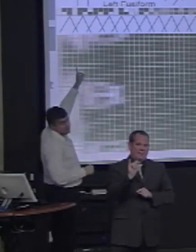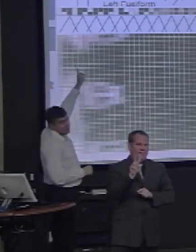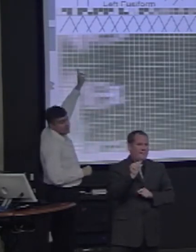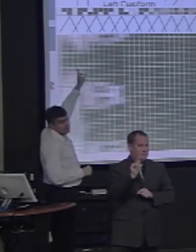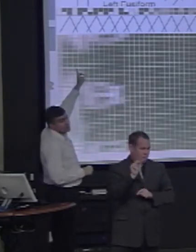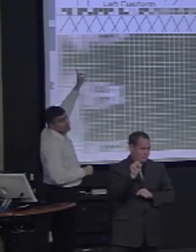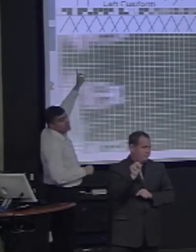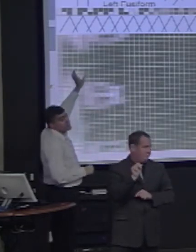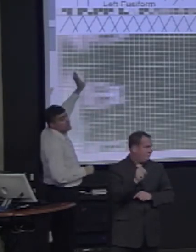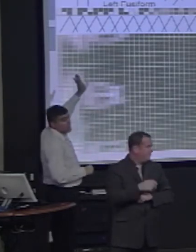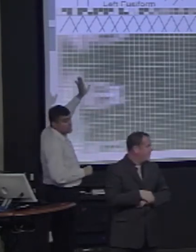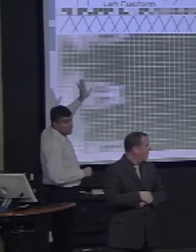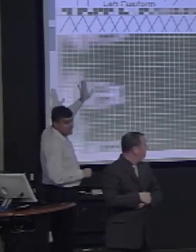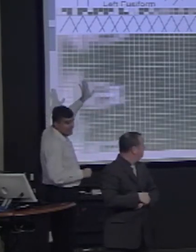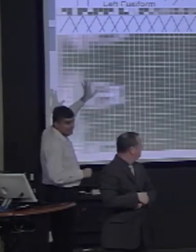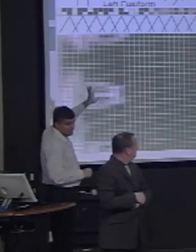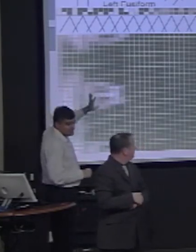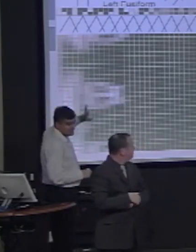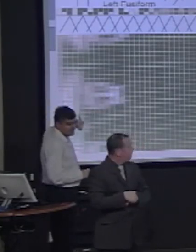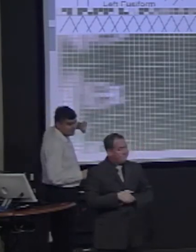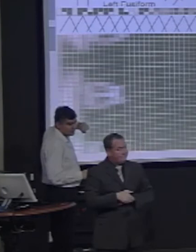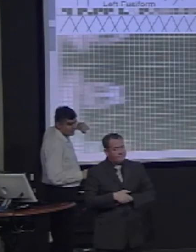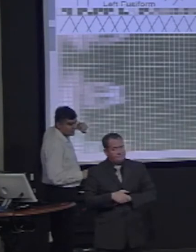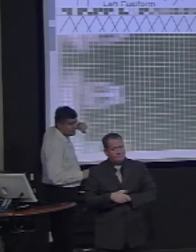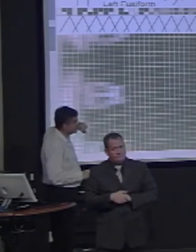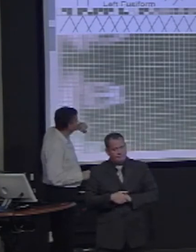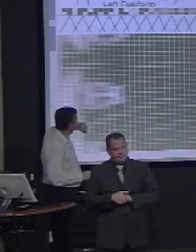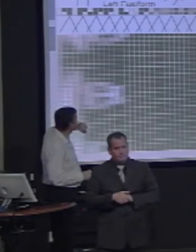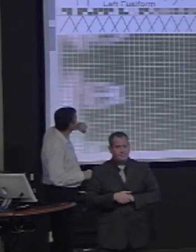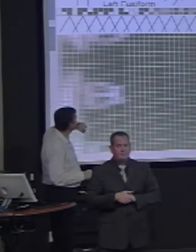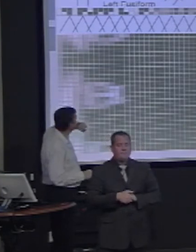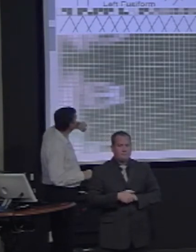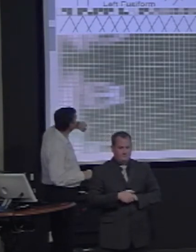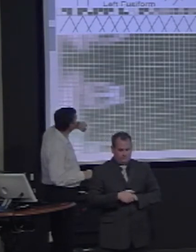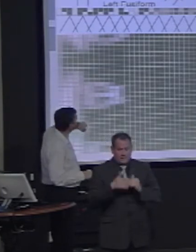also the language units that only the left hemisphere contributes.